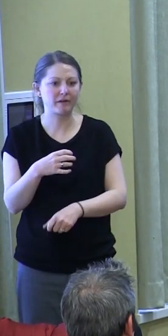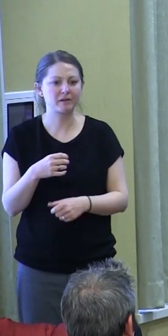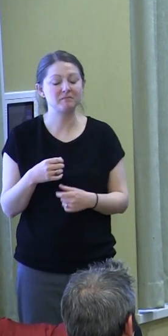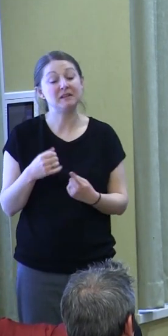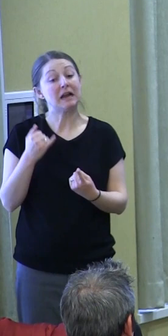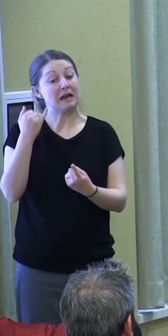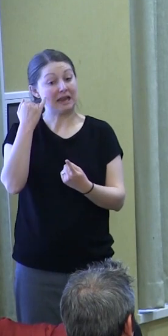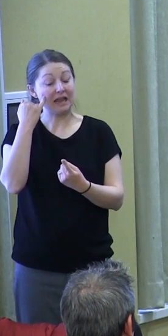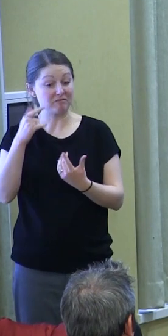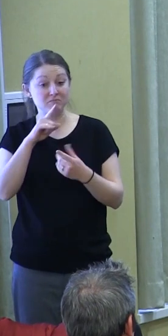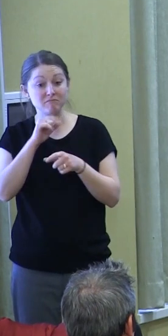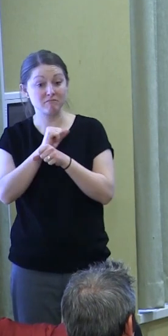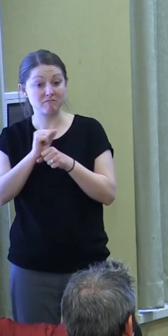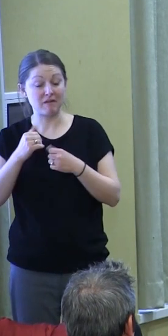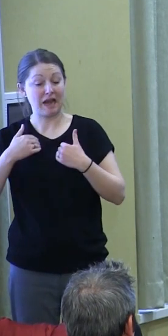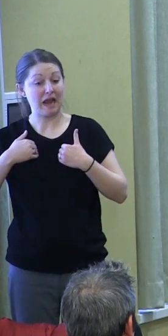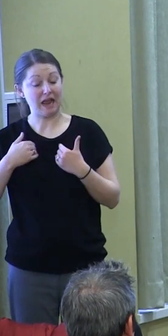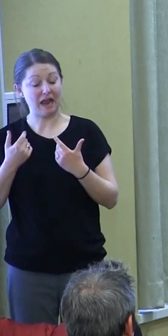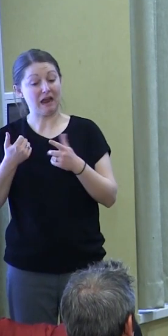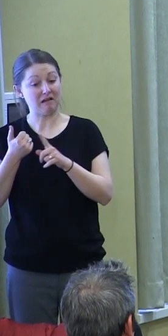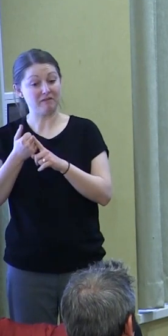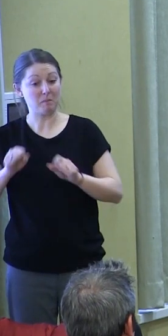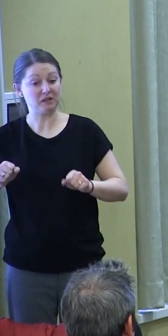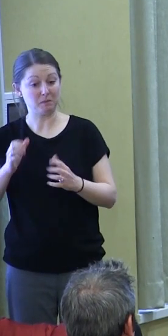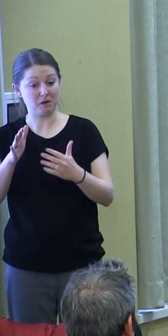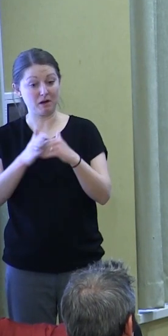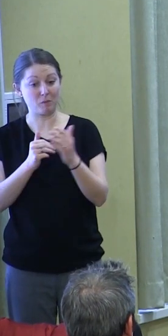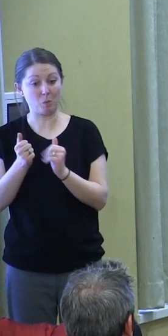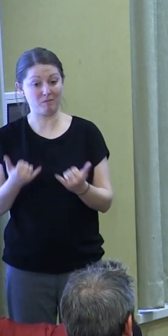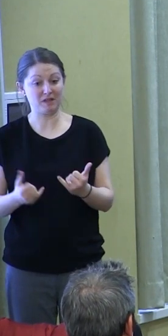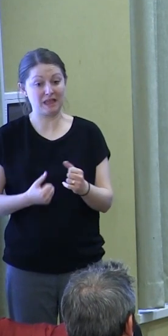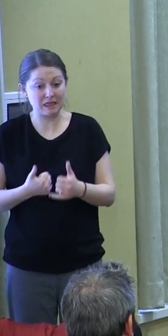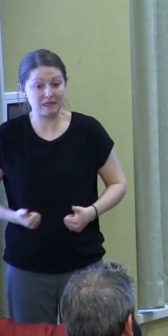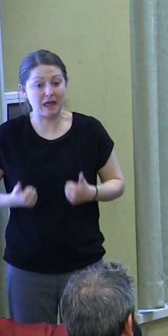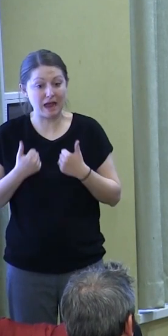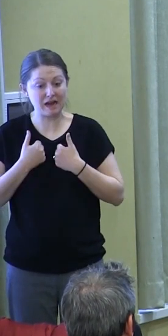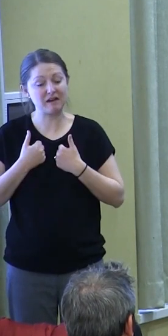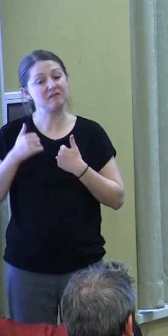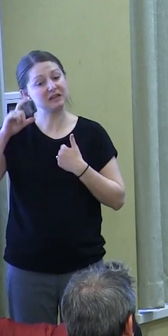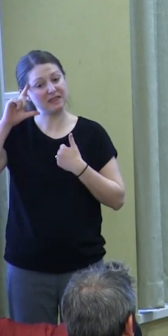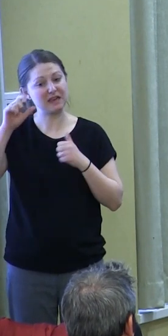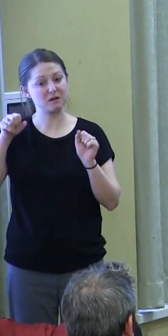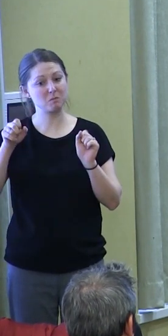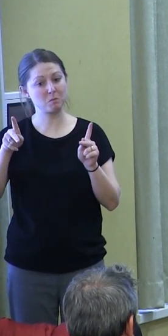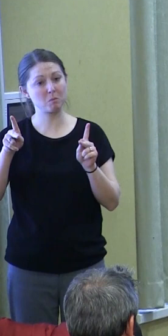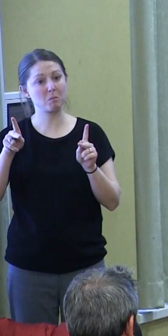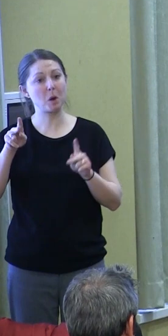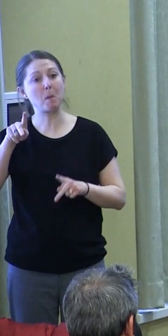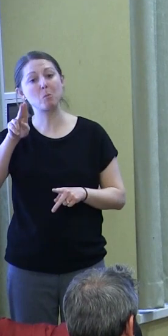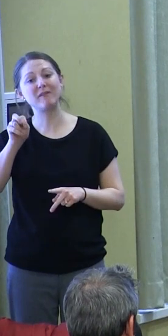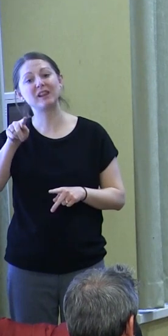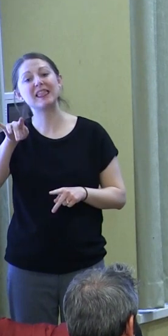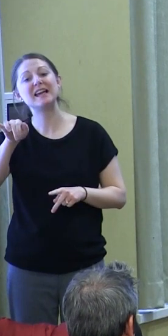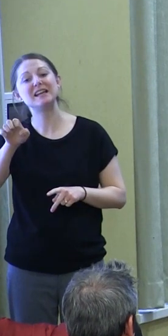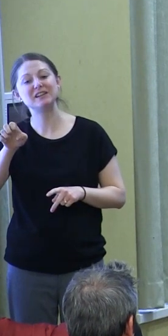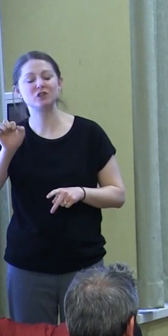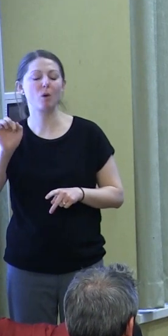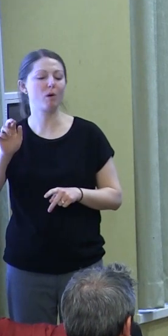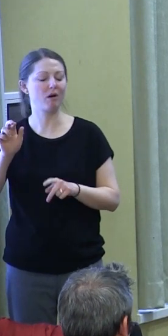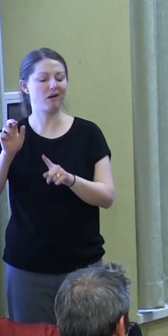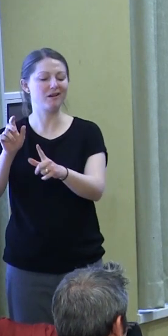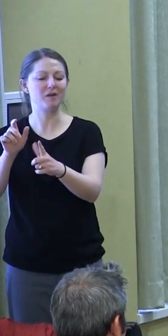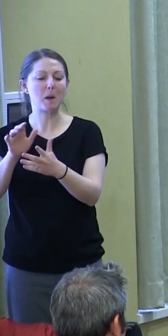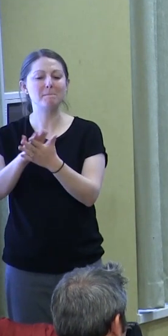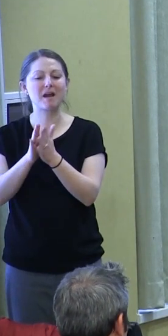comfortable with present life, indulge in what I see as a privilege, the privilege of being cynical or apathetic.